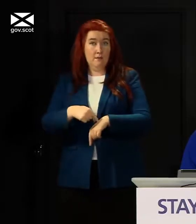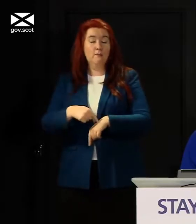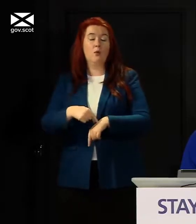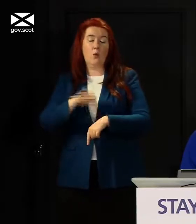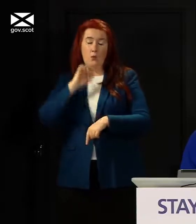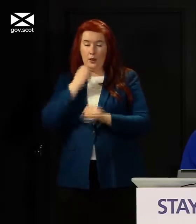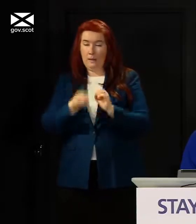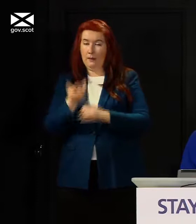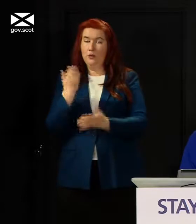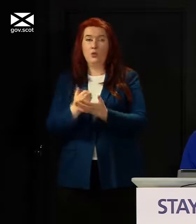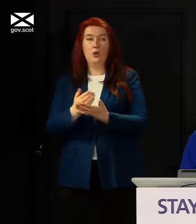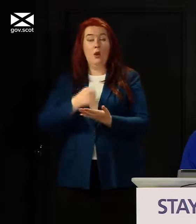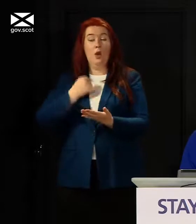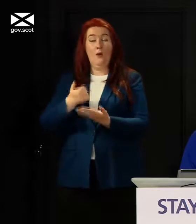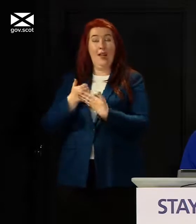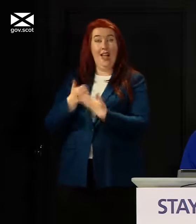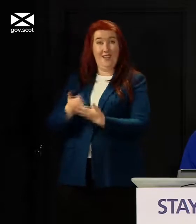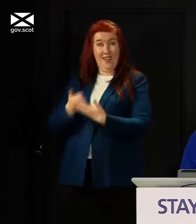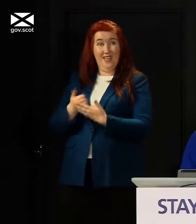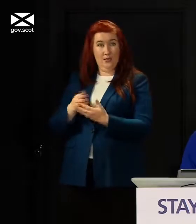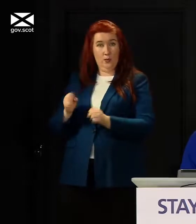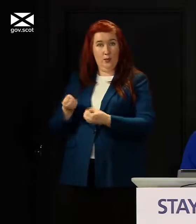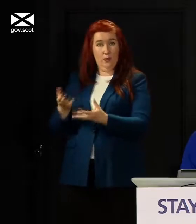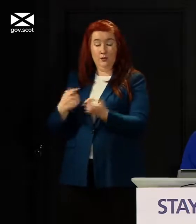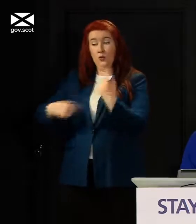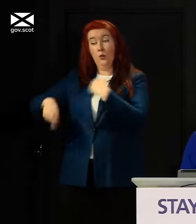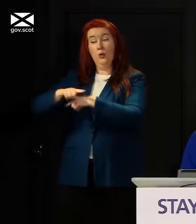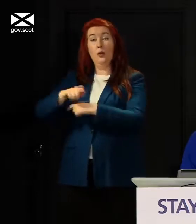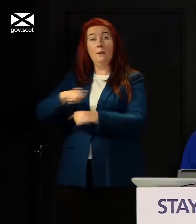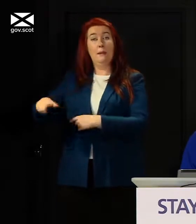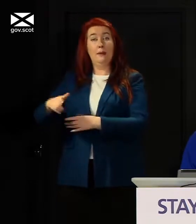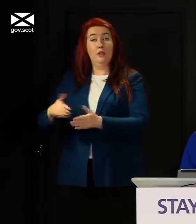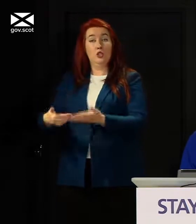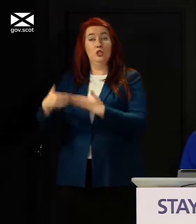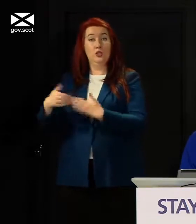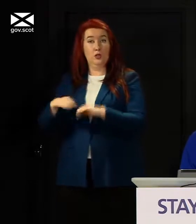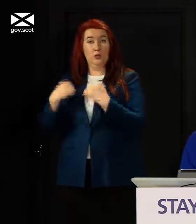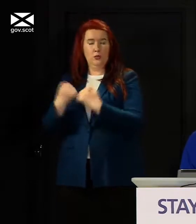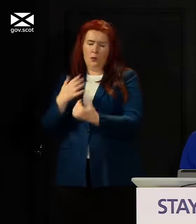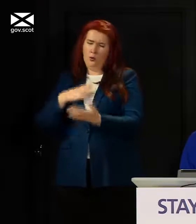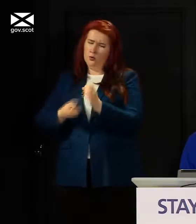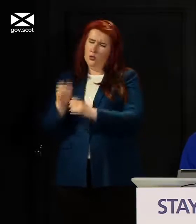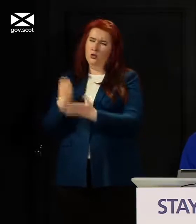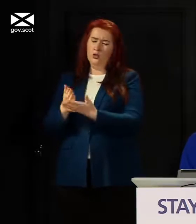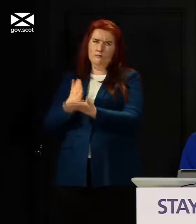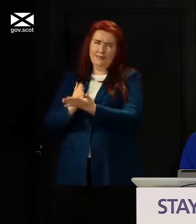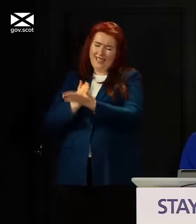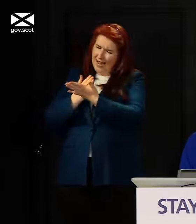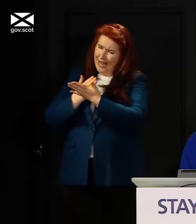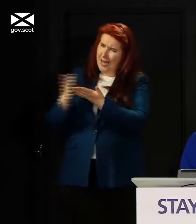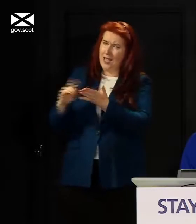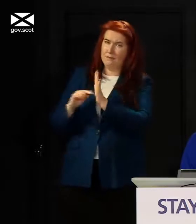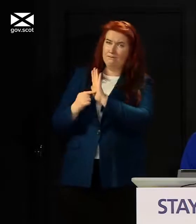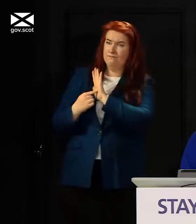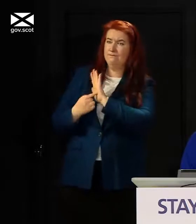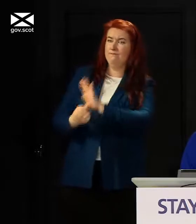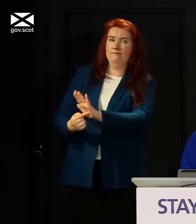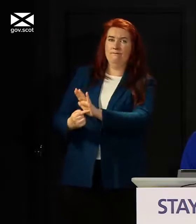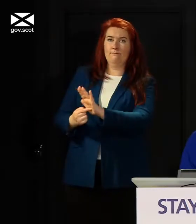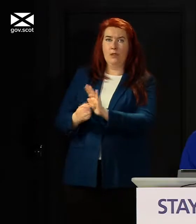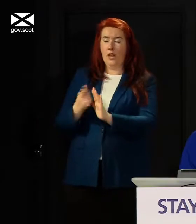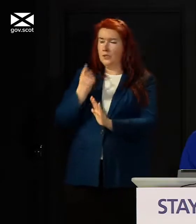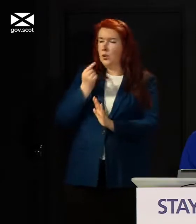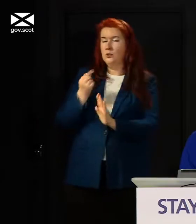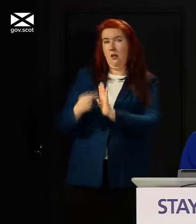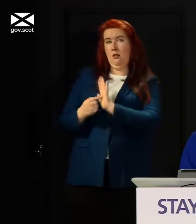that the advice that we are giving to those in the shielding group is as clearly set out as we possibly can make it